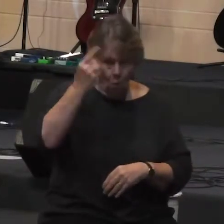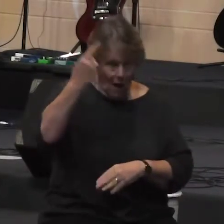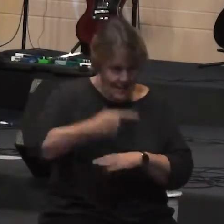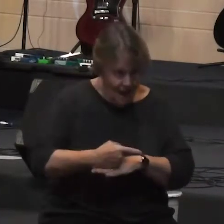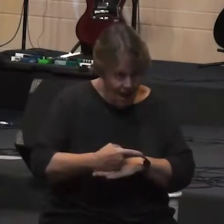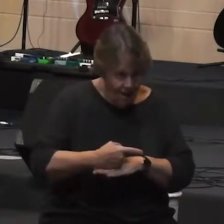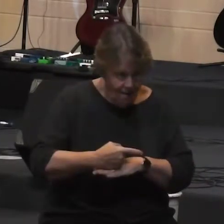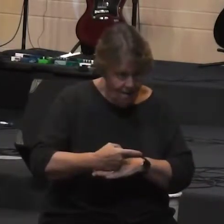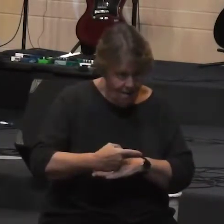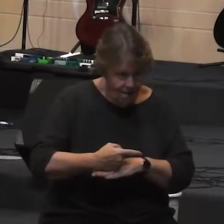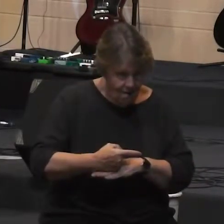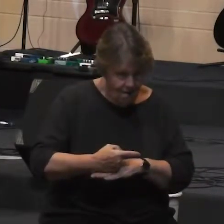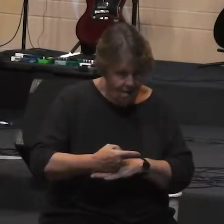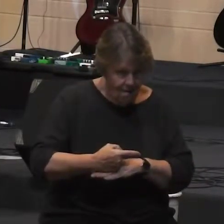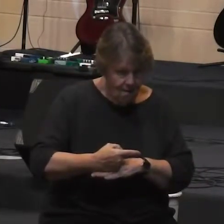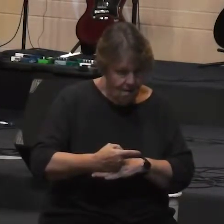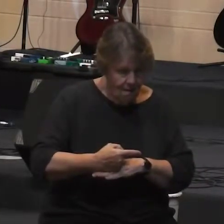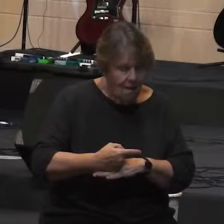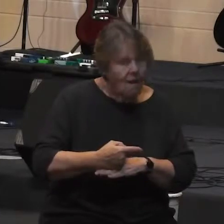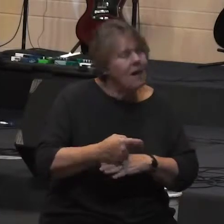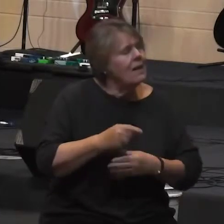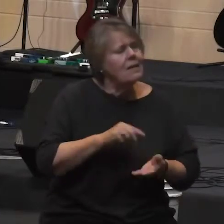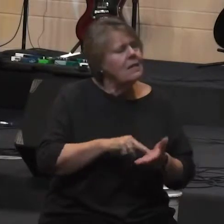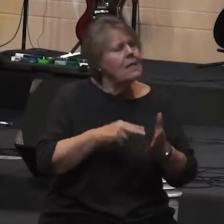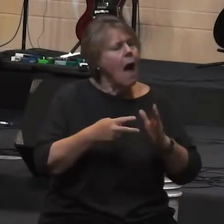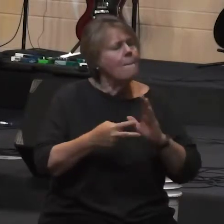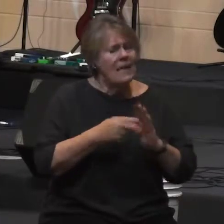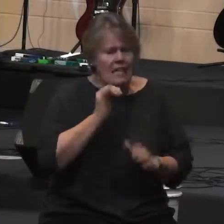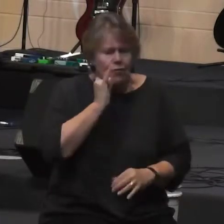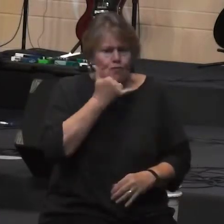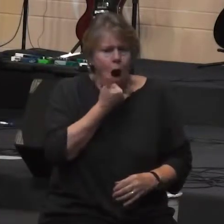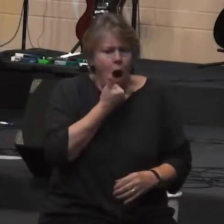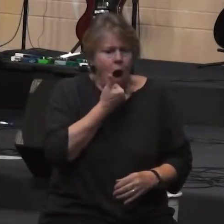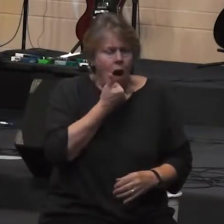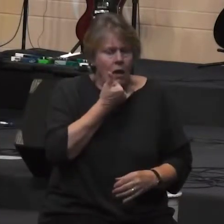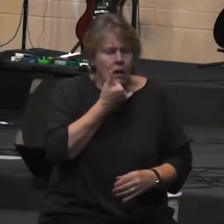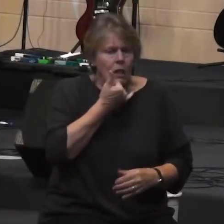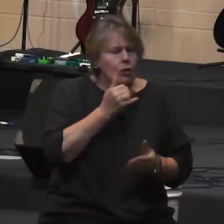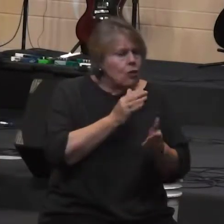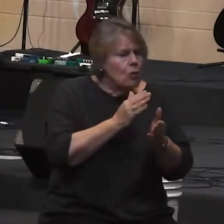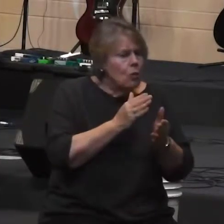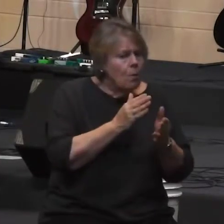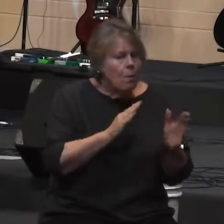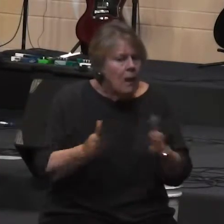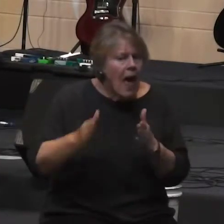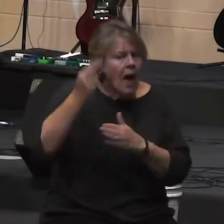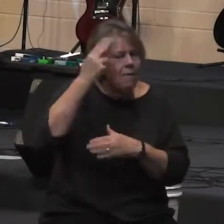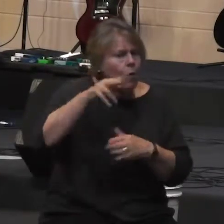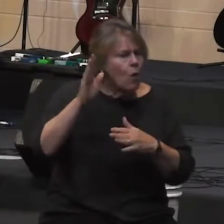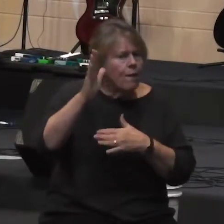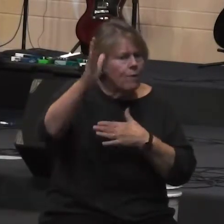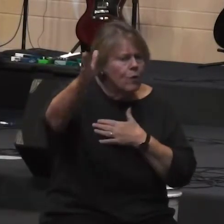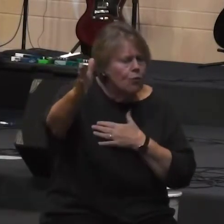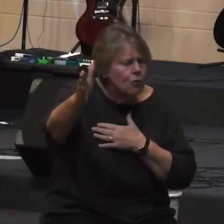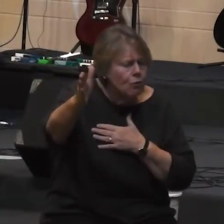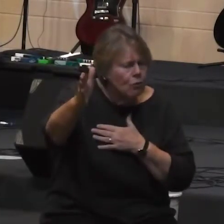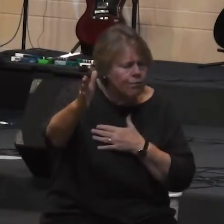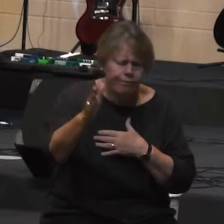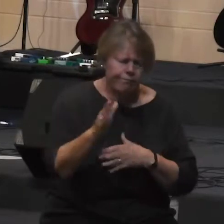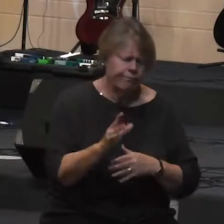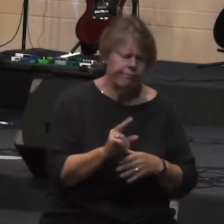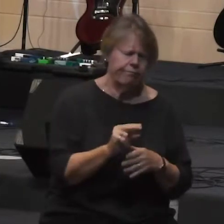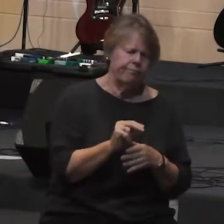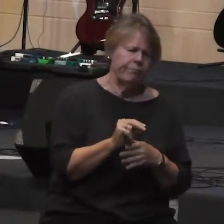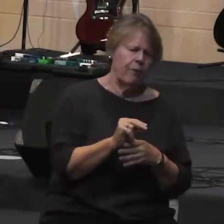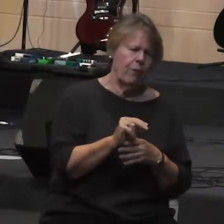now does that mean it's wrong for us to do long term planning I mean if so that's a problem because you know we pay our electricity